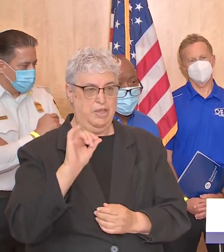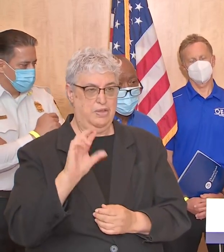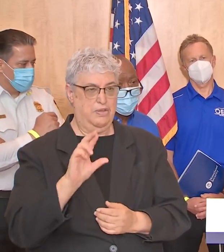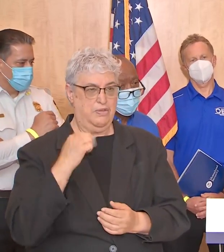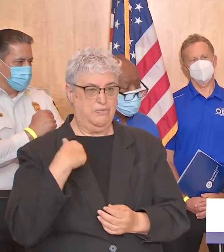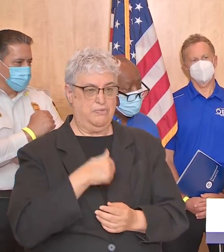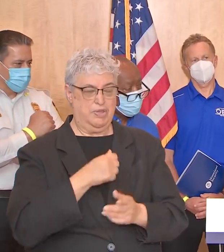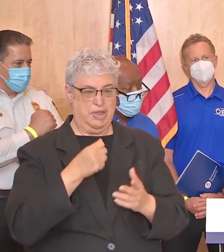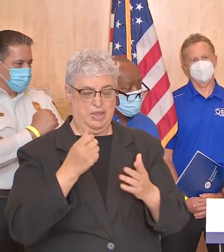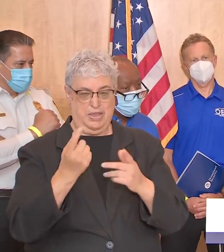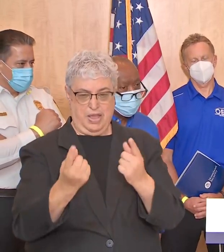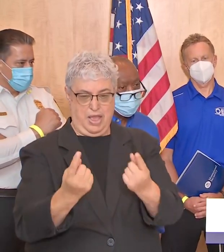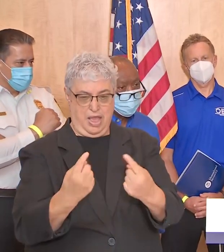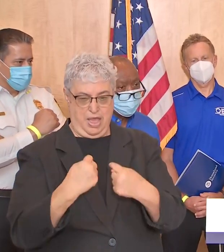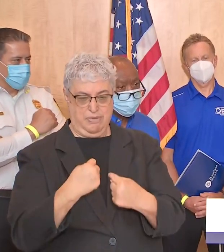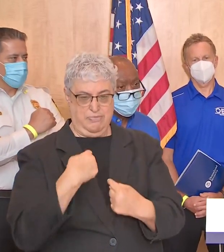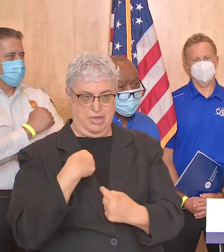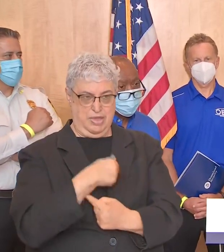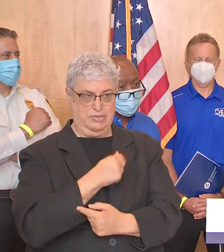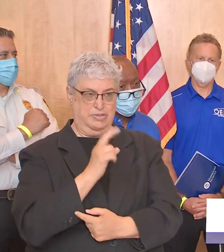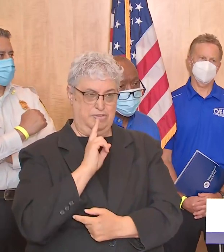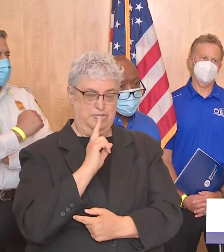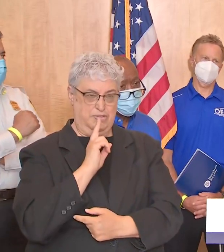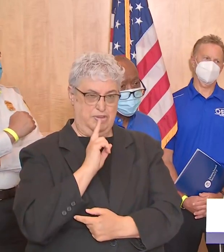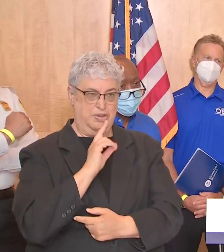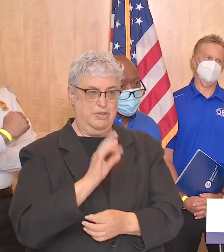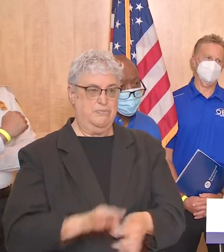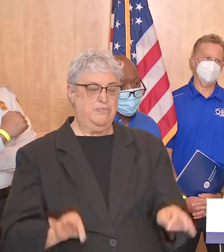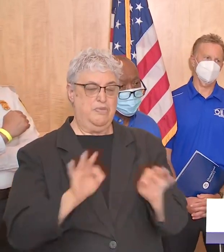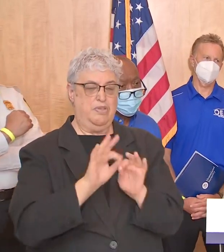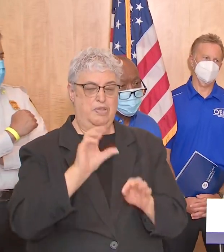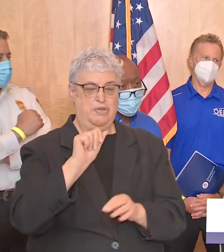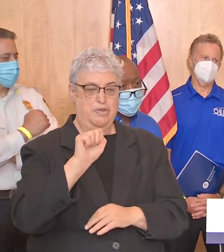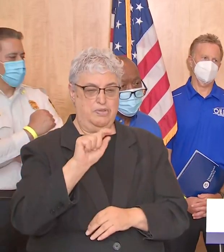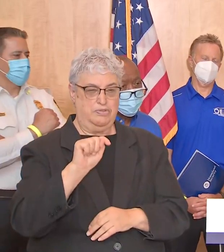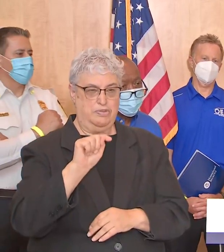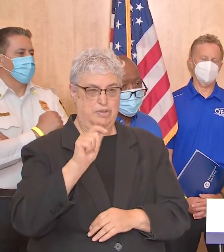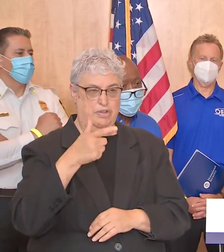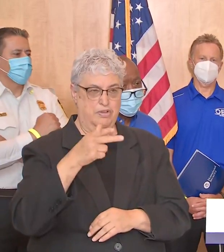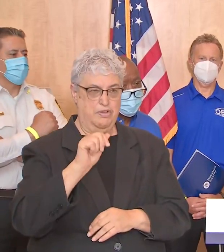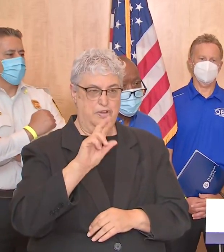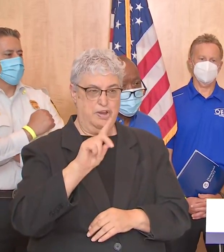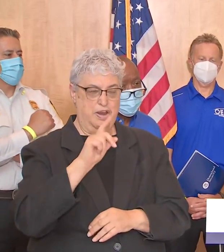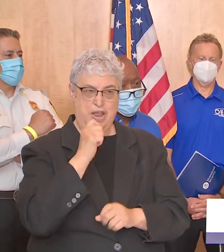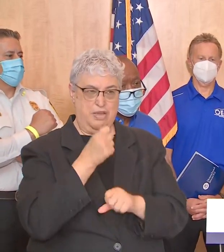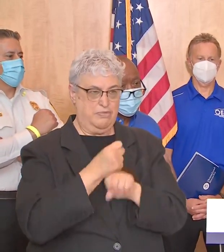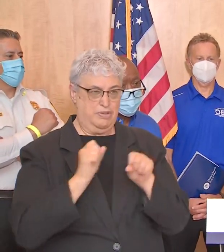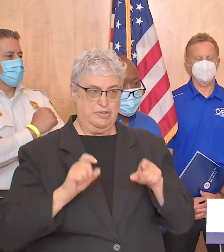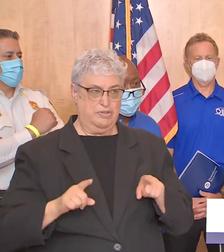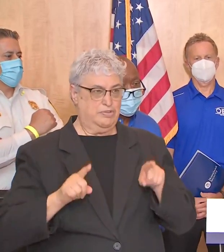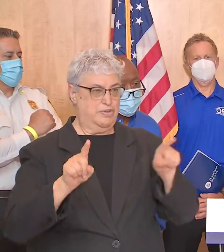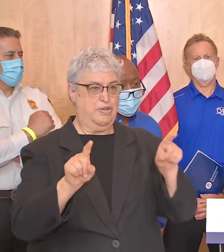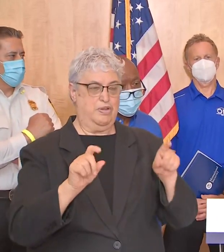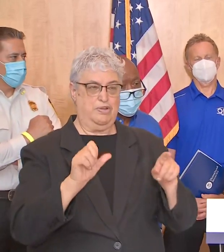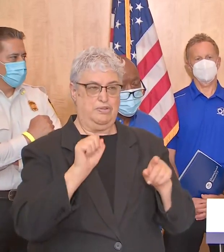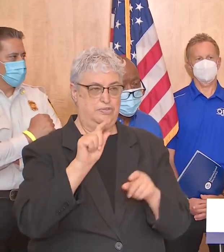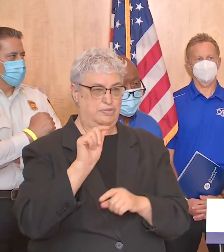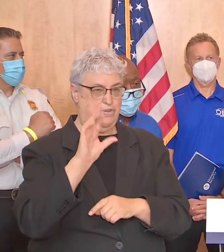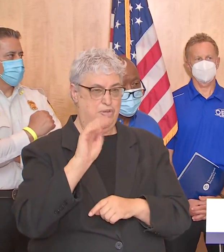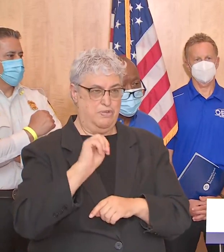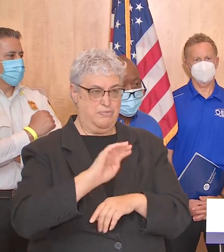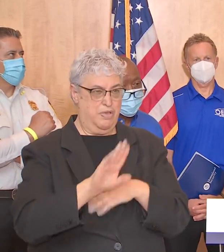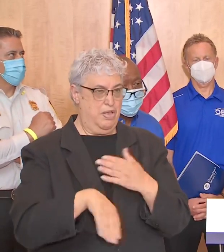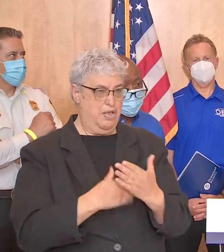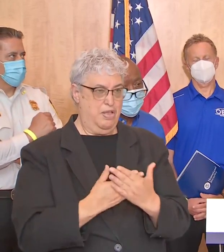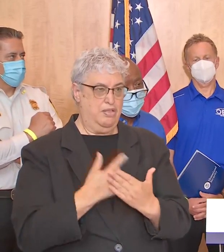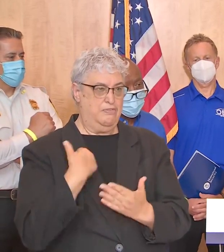if we were to be hit directly it's important to note that coast guard doesn't rescue in the middle of storm and so it would be important for all of